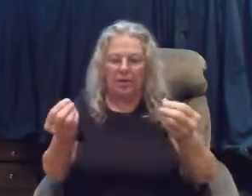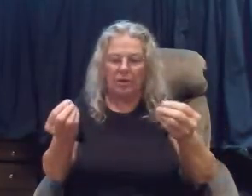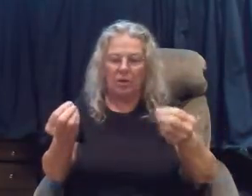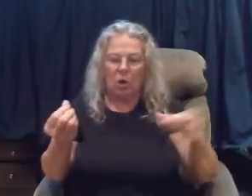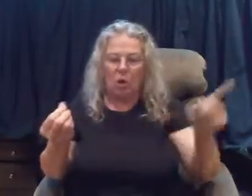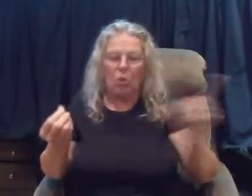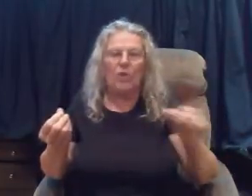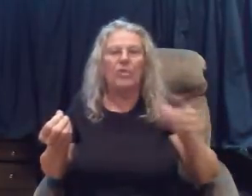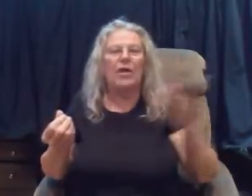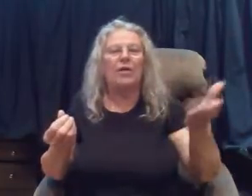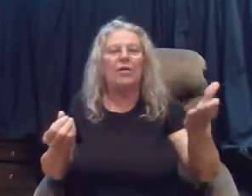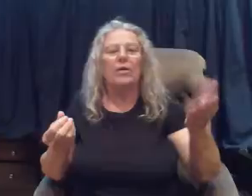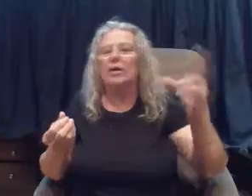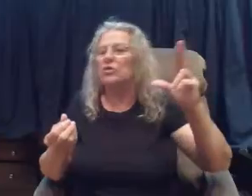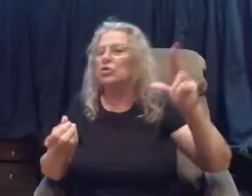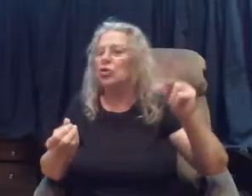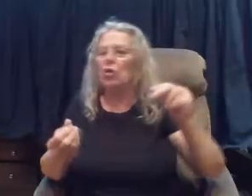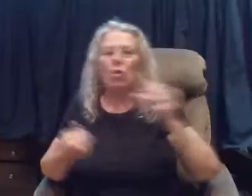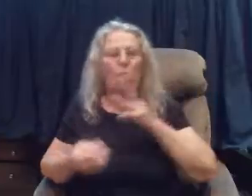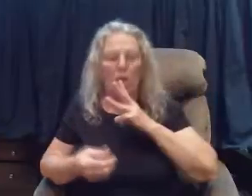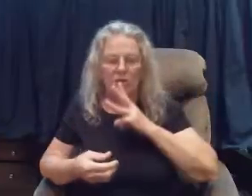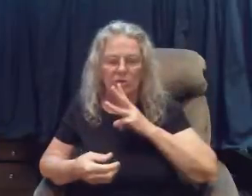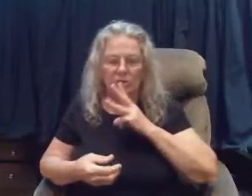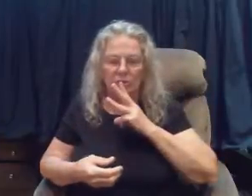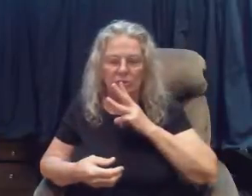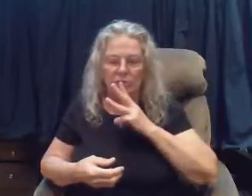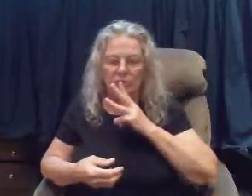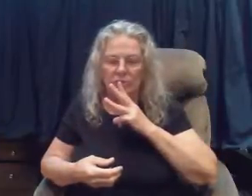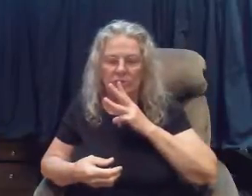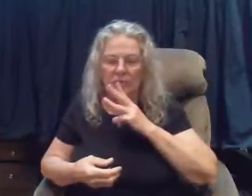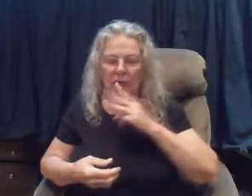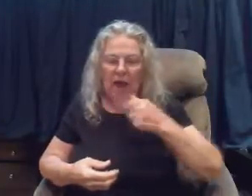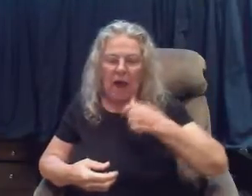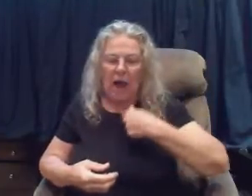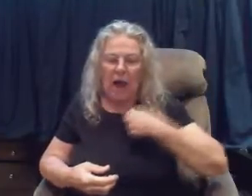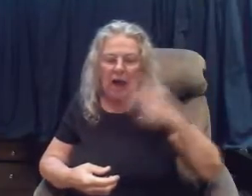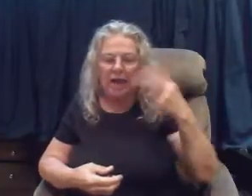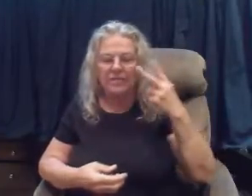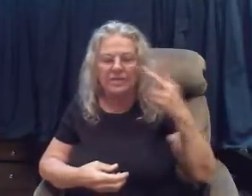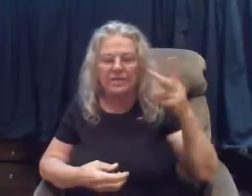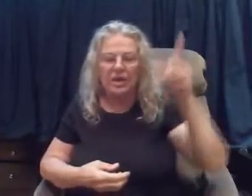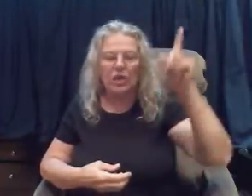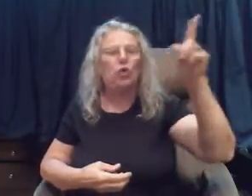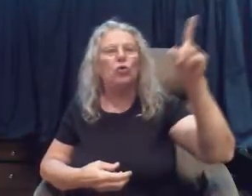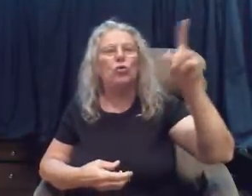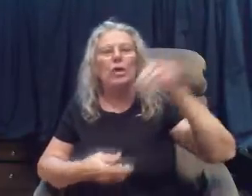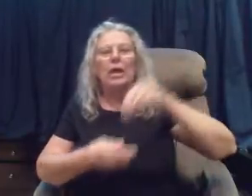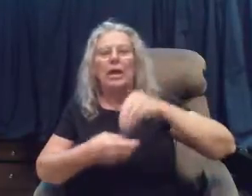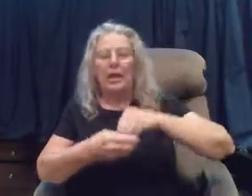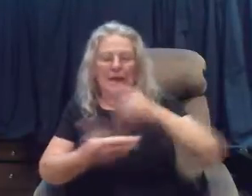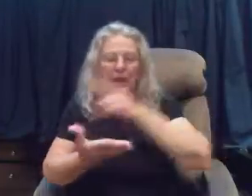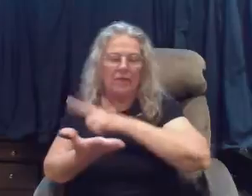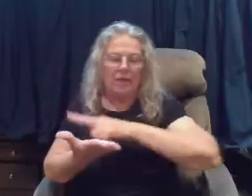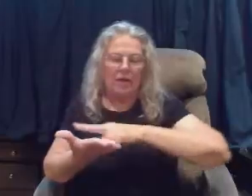where there is no water i have seen you in the